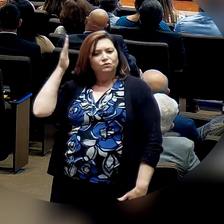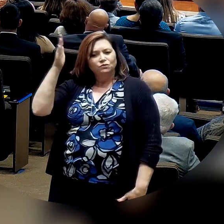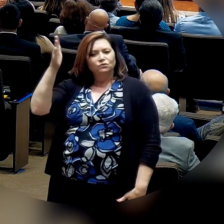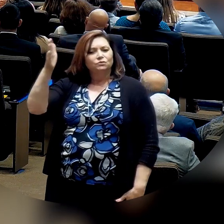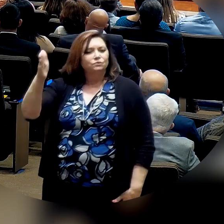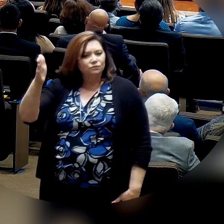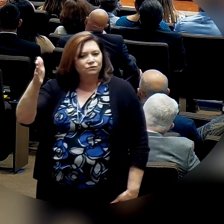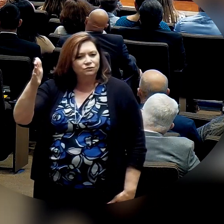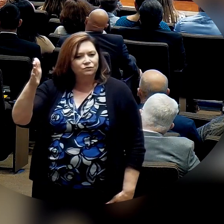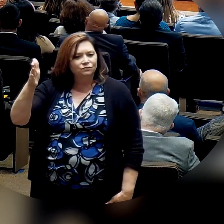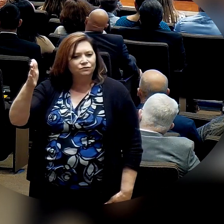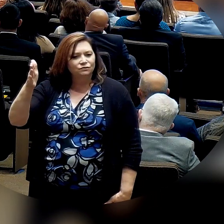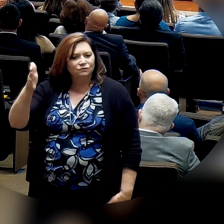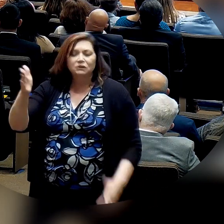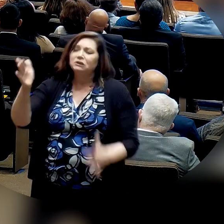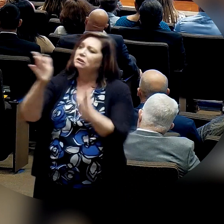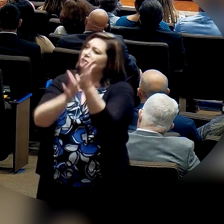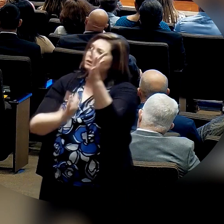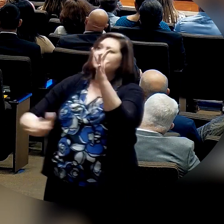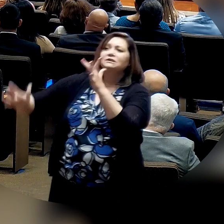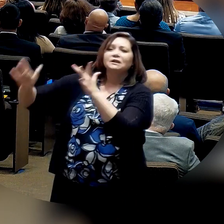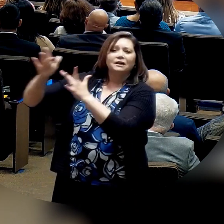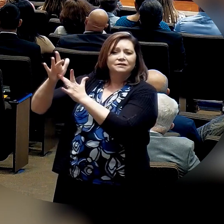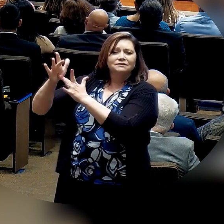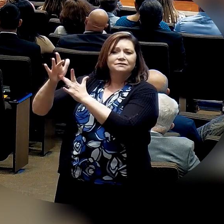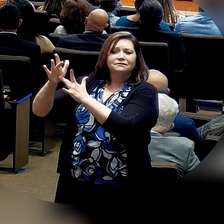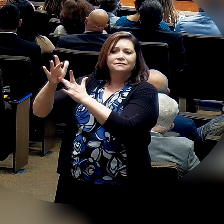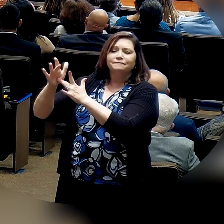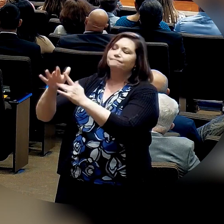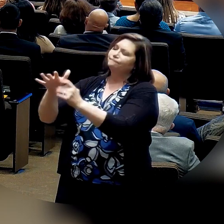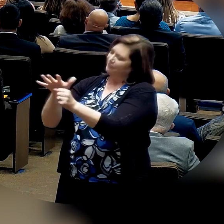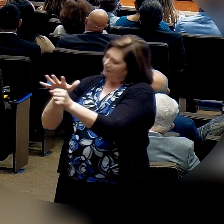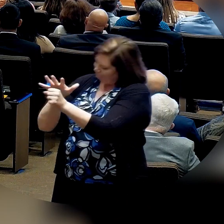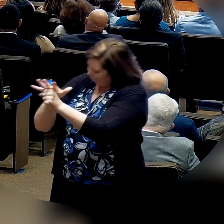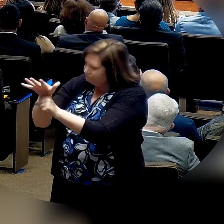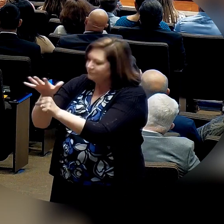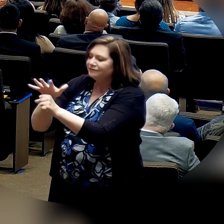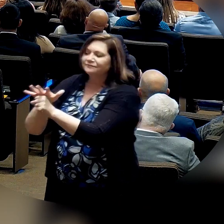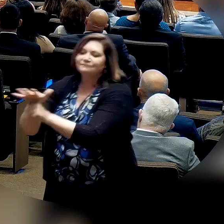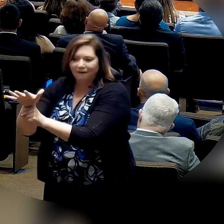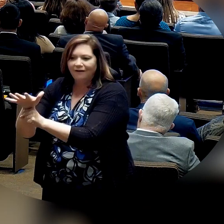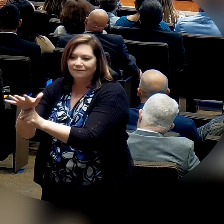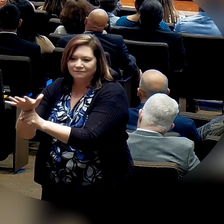He is all we need.